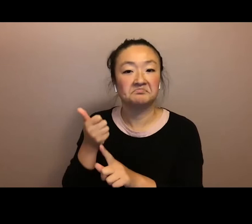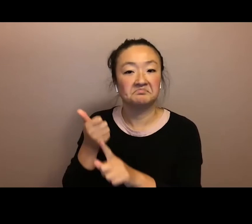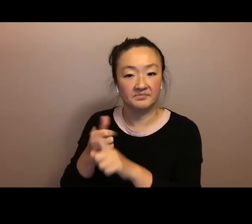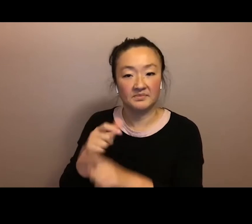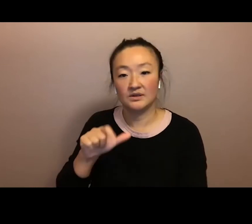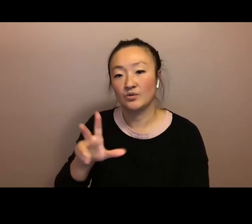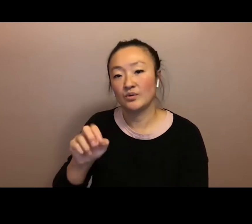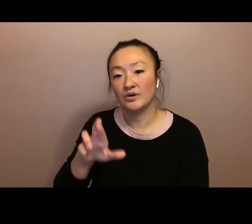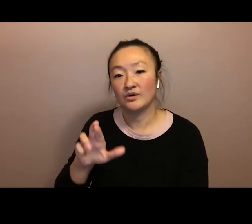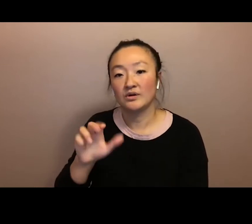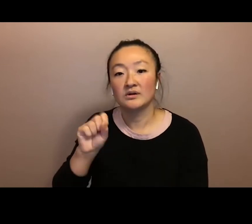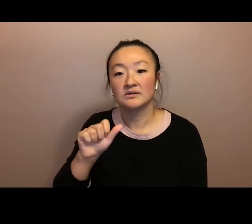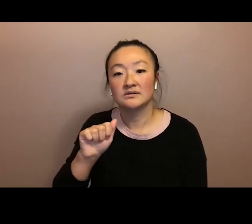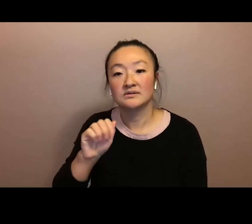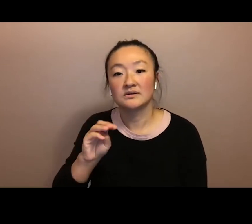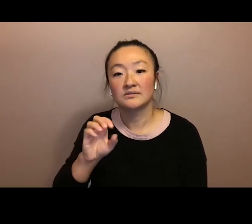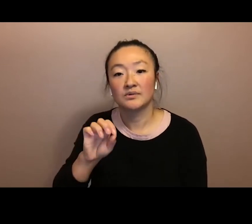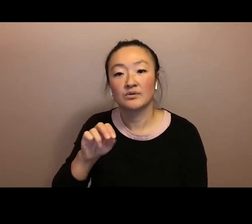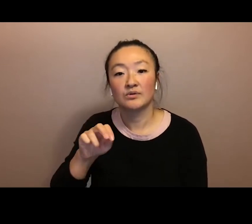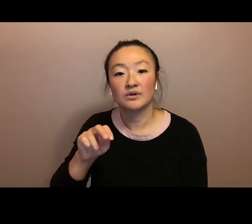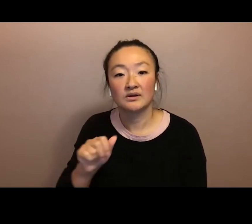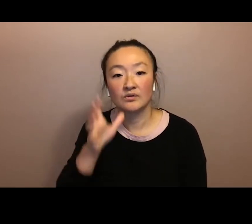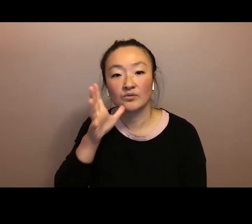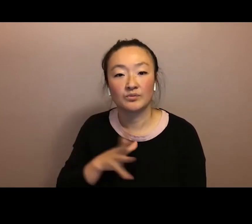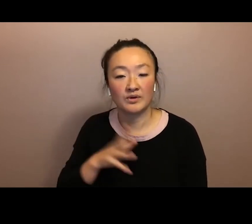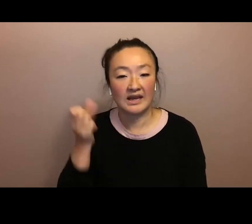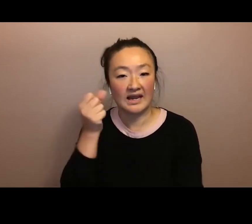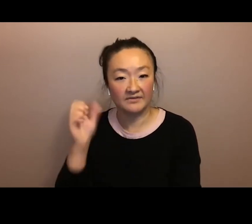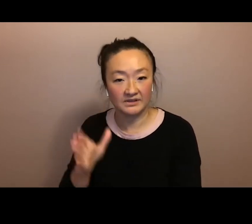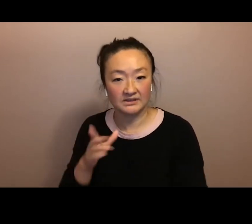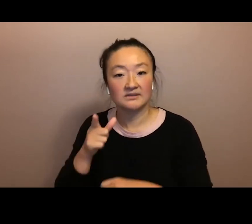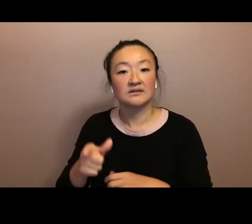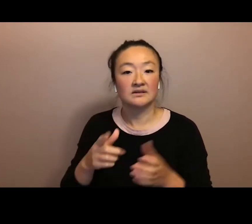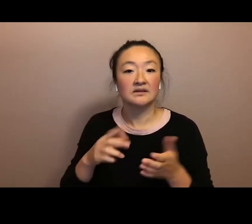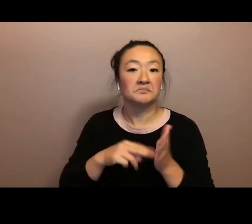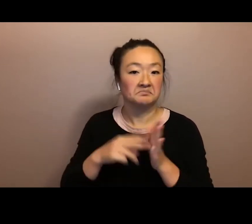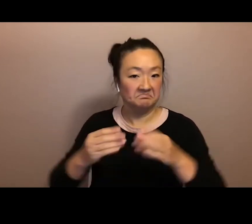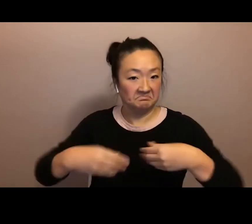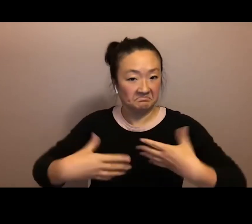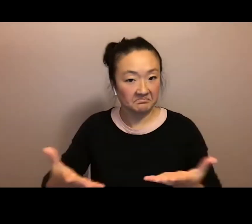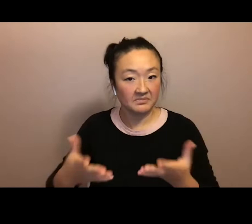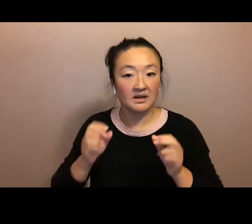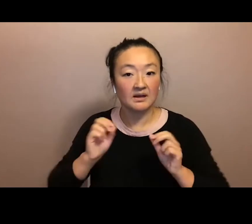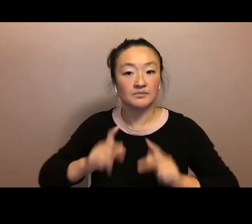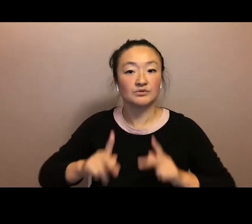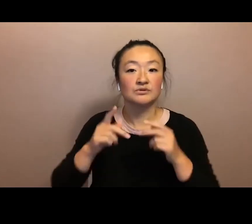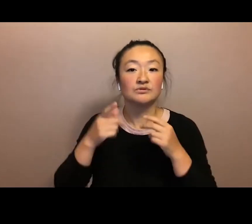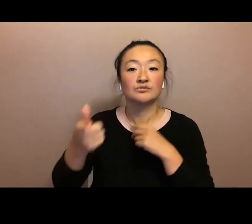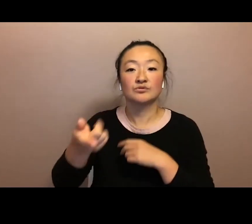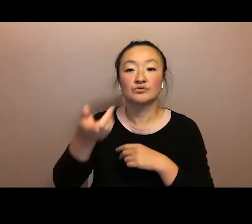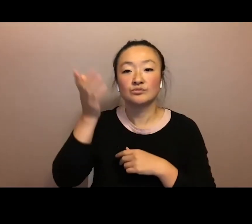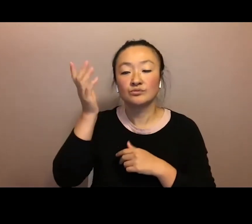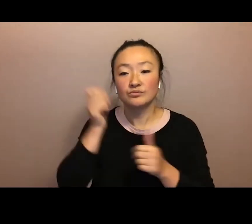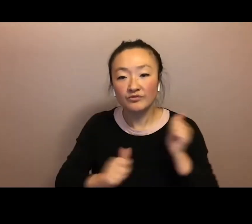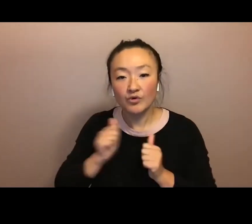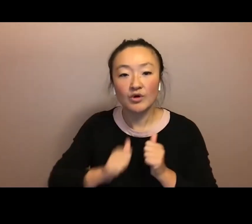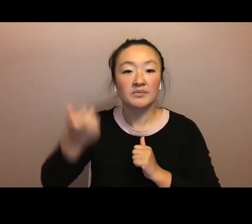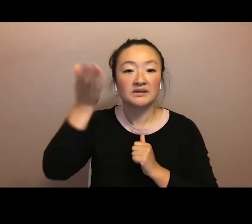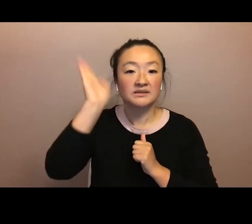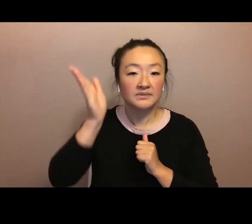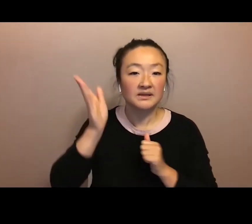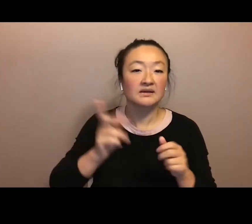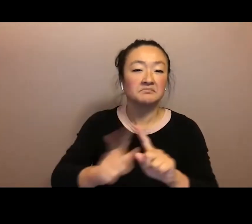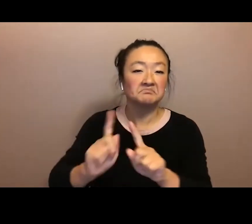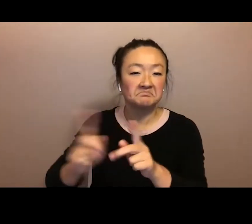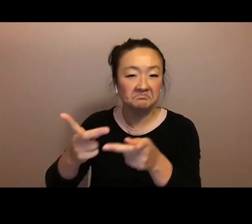in places ranging from the White House during the Obama administration to the UN Conference on Climate Change in Paris, France.